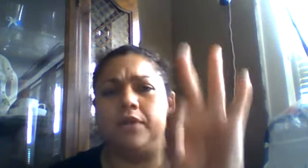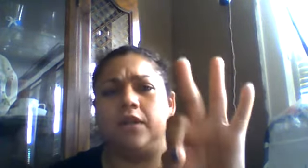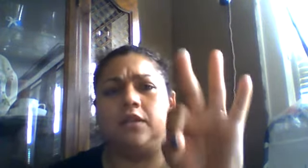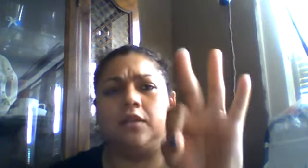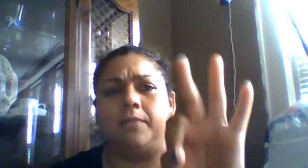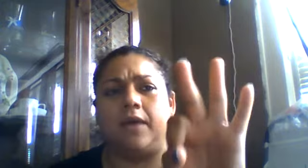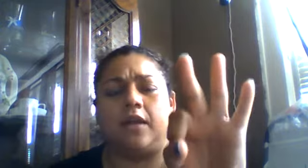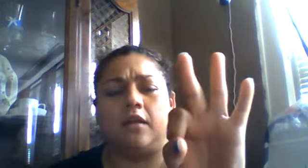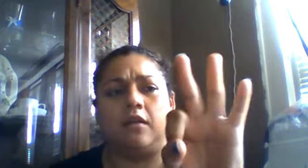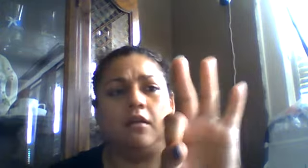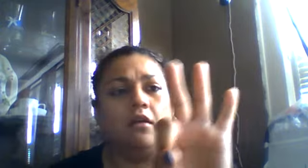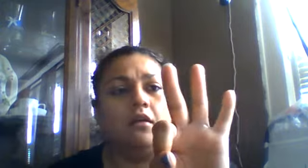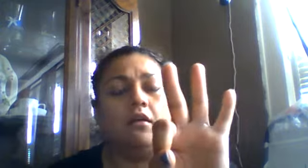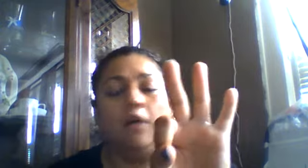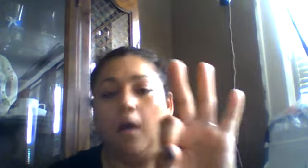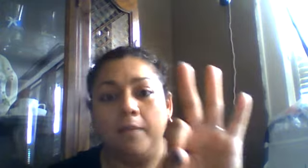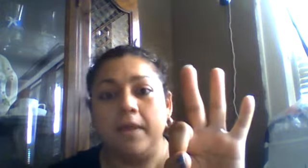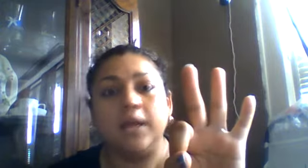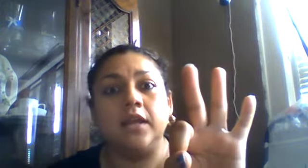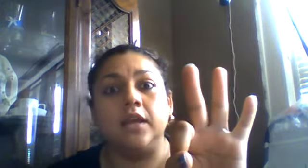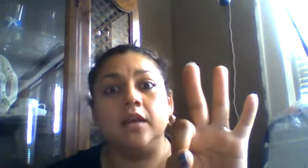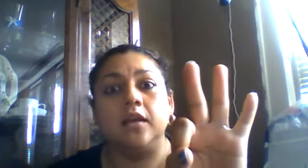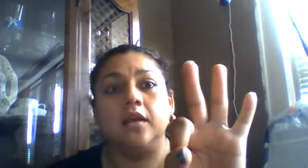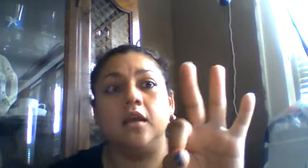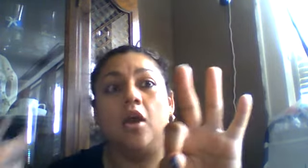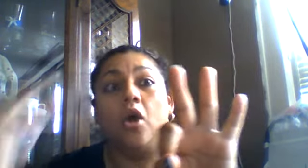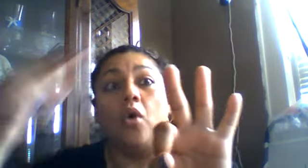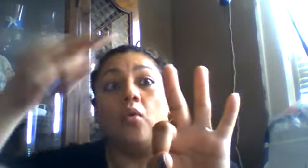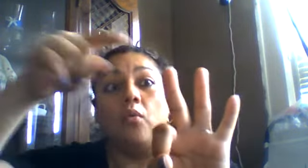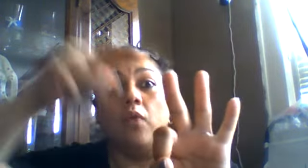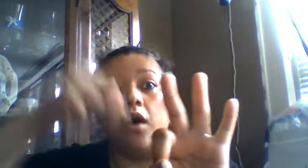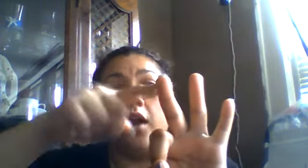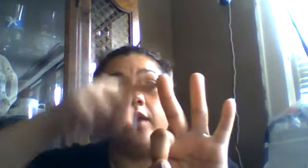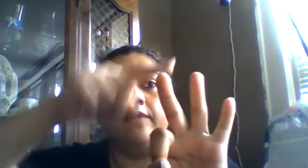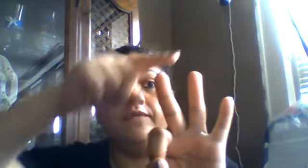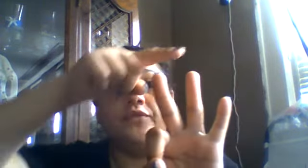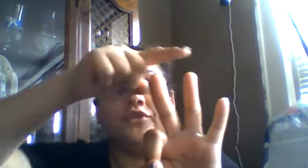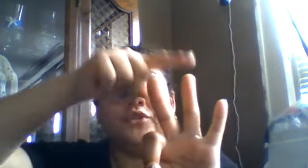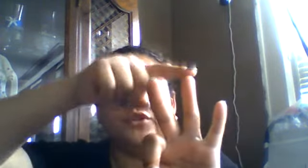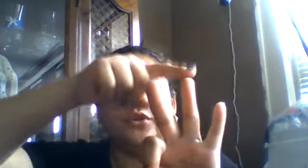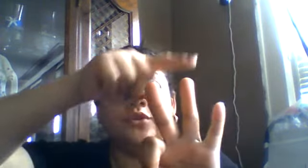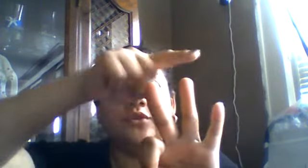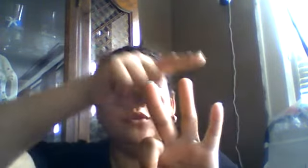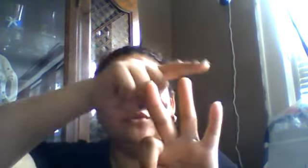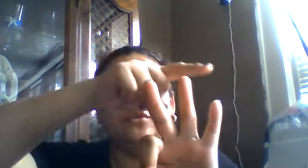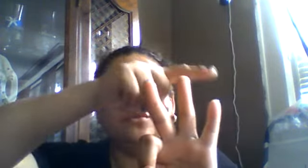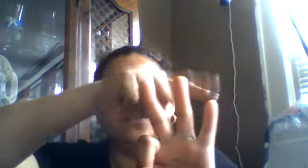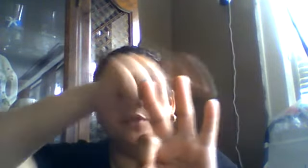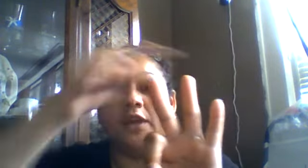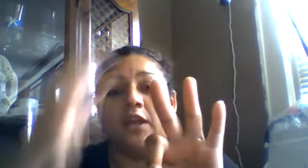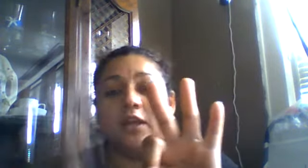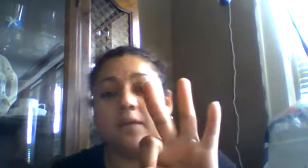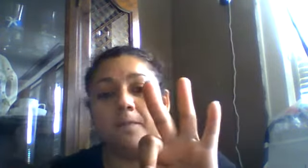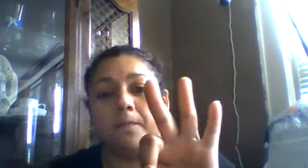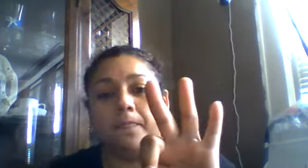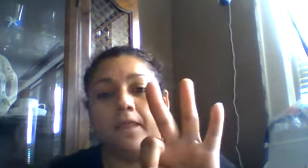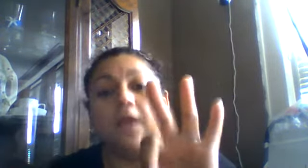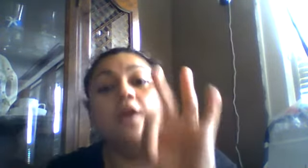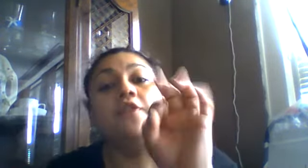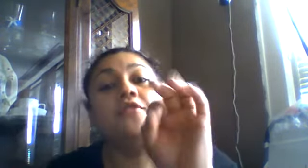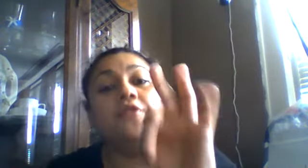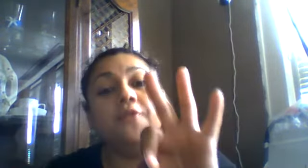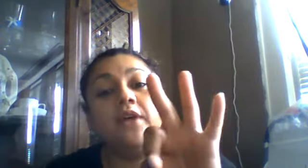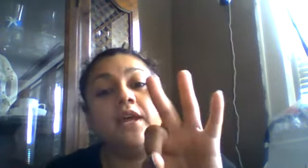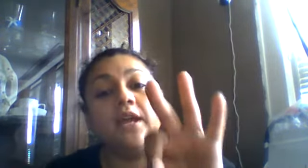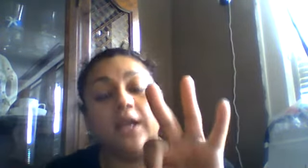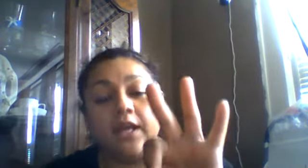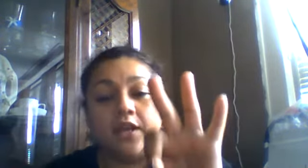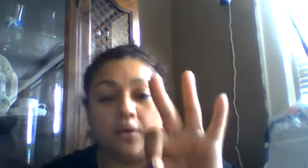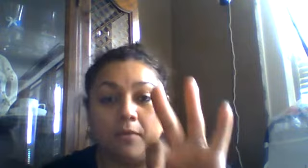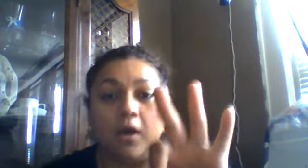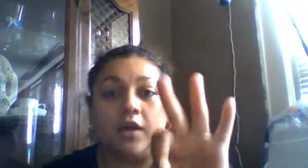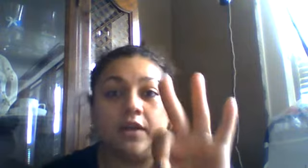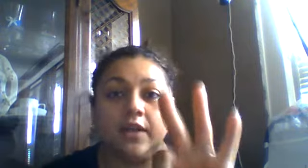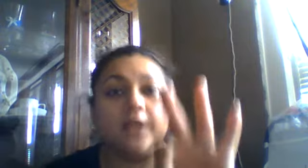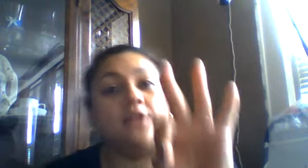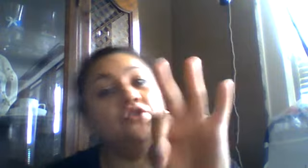how many one fell off and